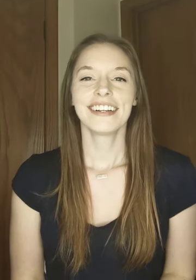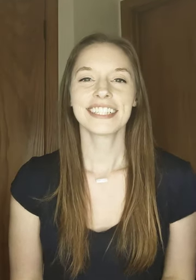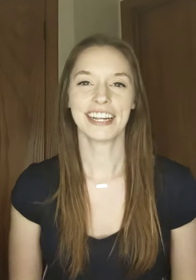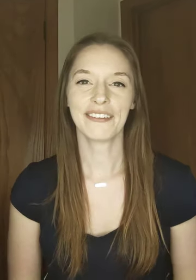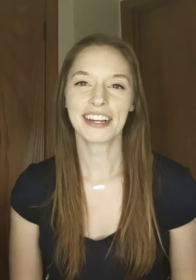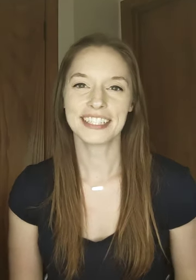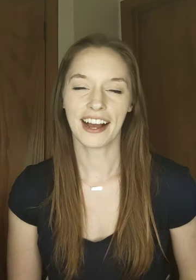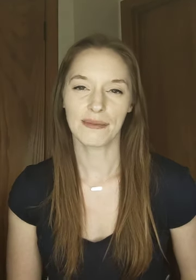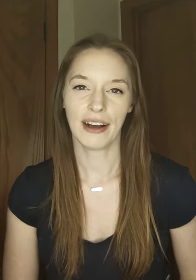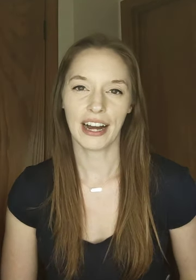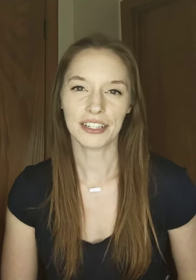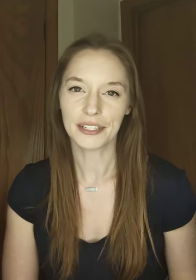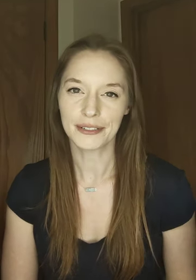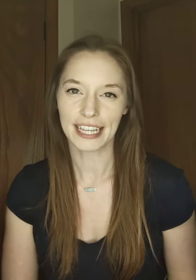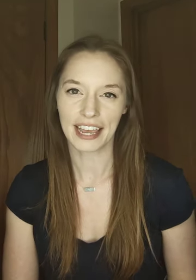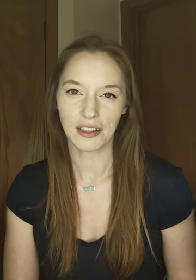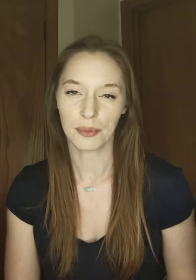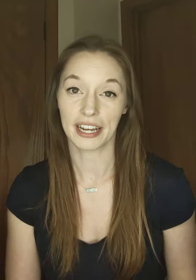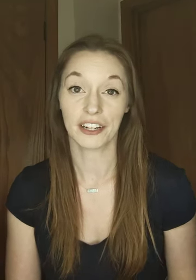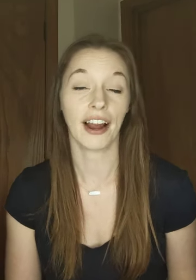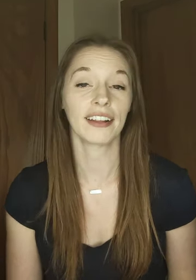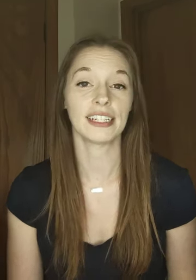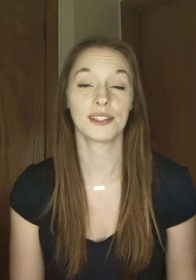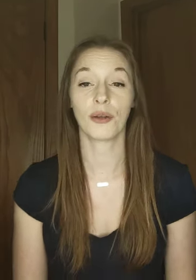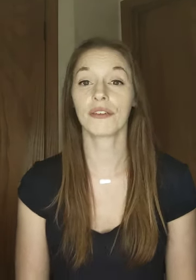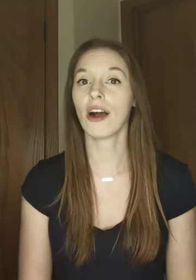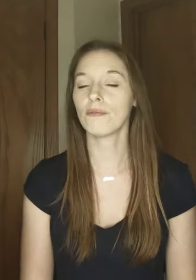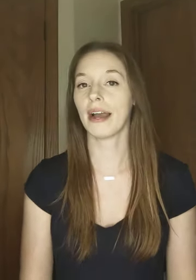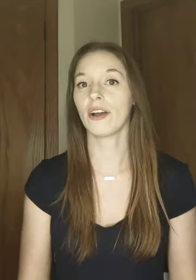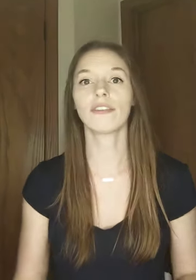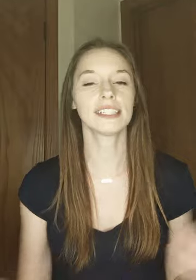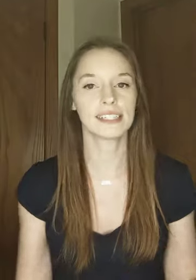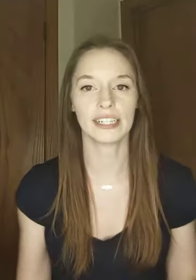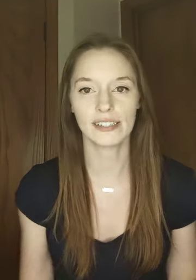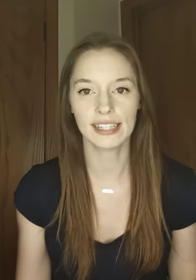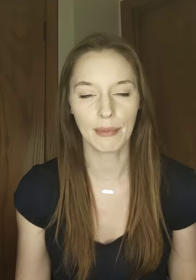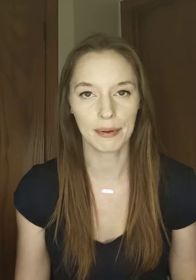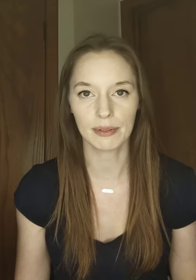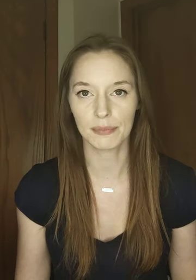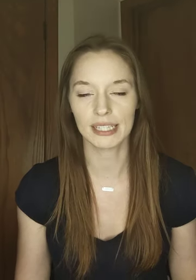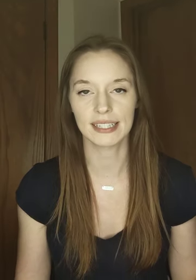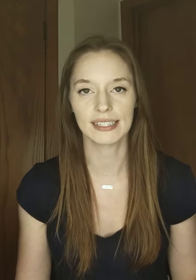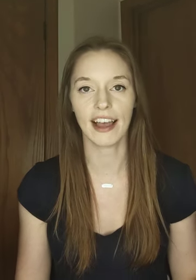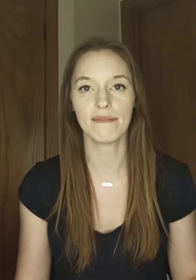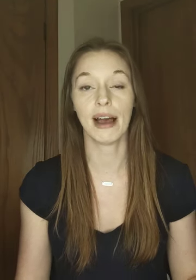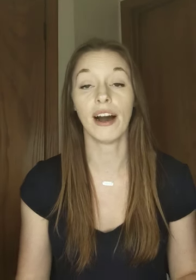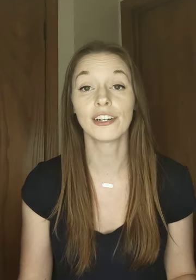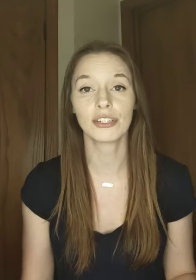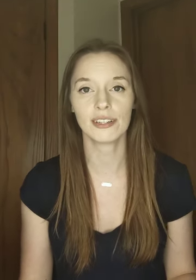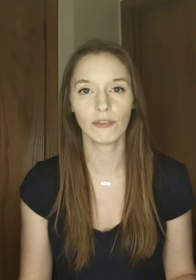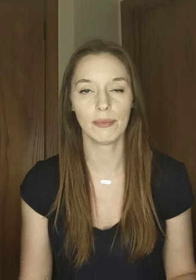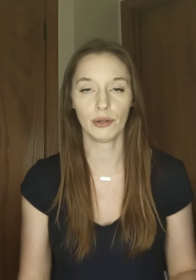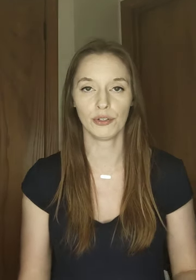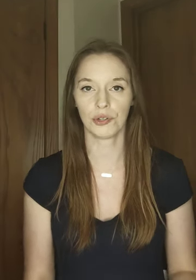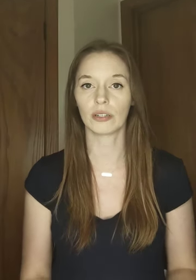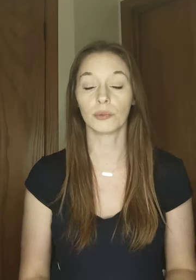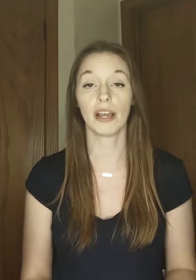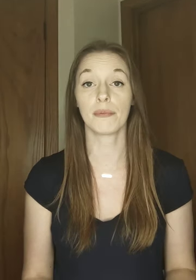tonight we're going to talk about how to use a lubricant correctly so throughout my over six years in my pyramid business I've met hundreds of women who struggled with